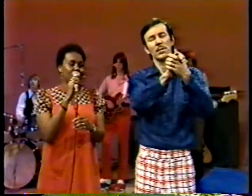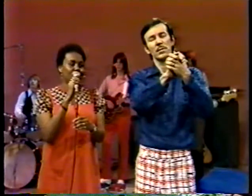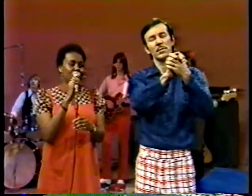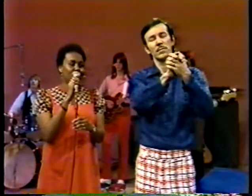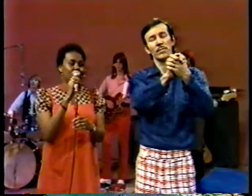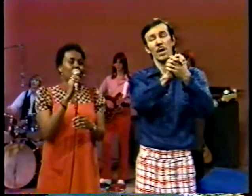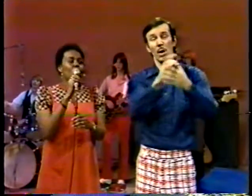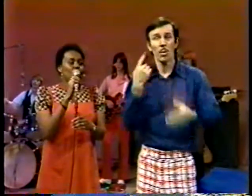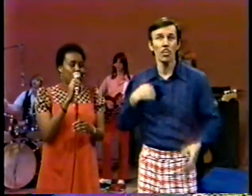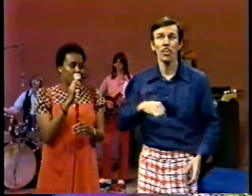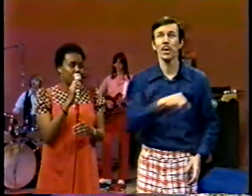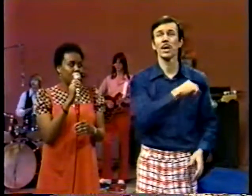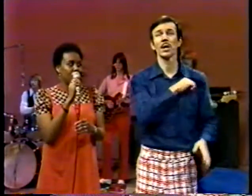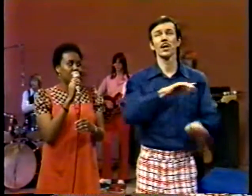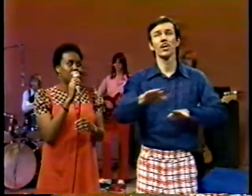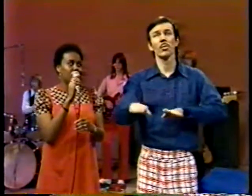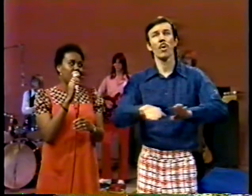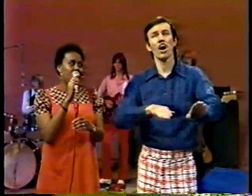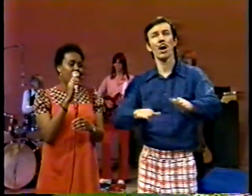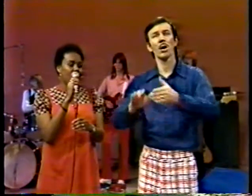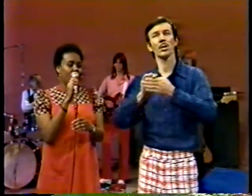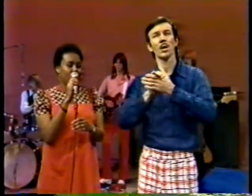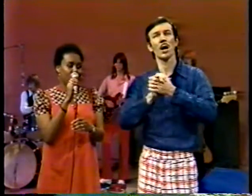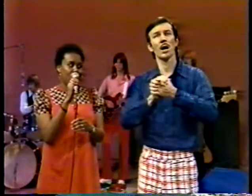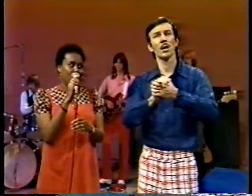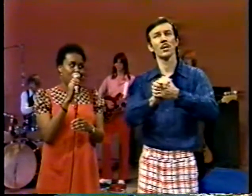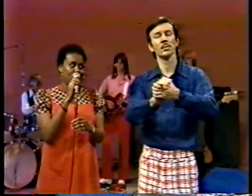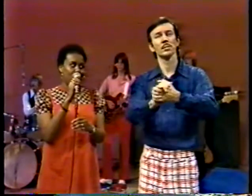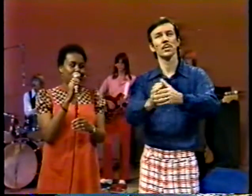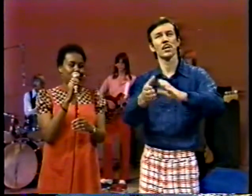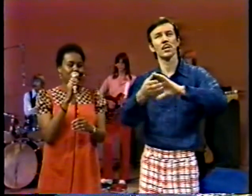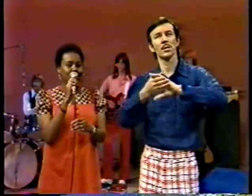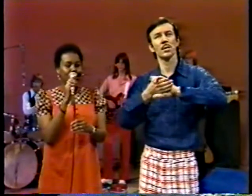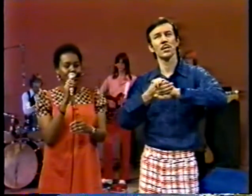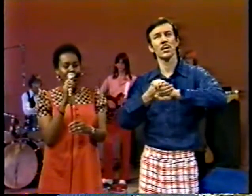We shall overcome